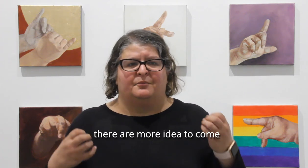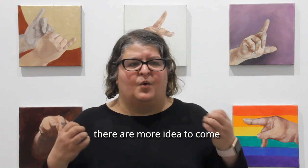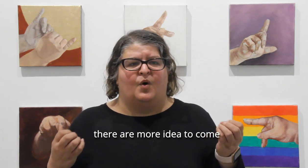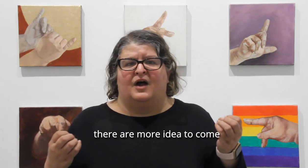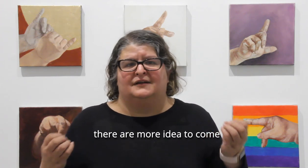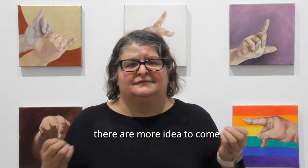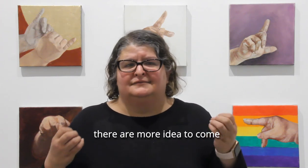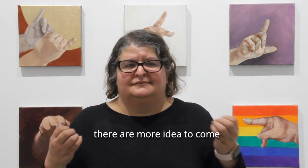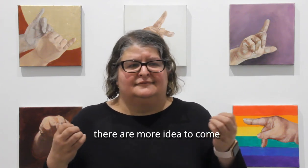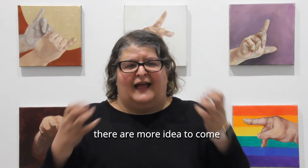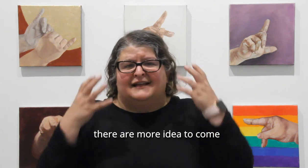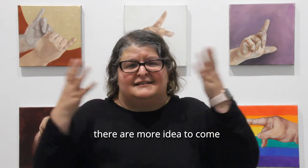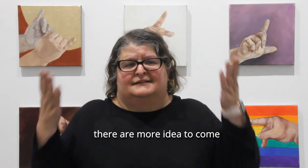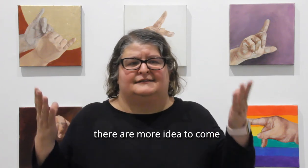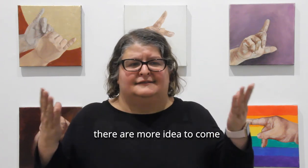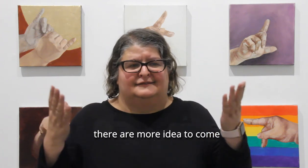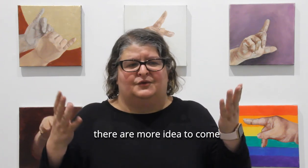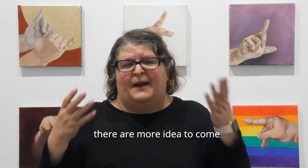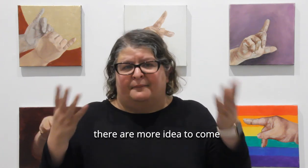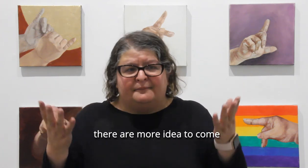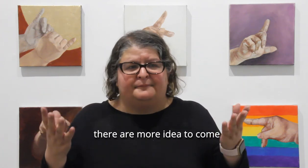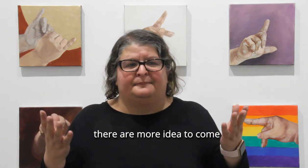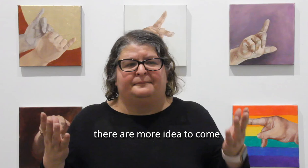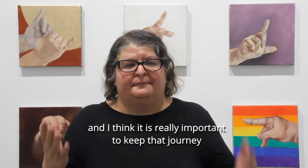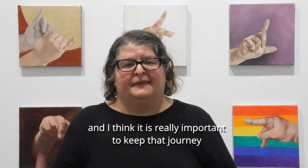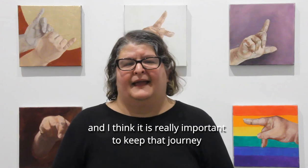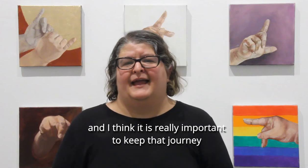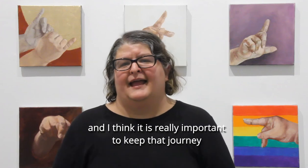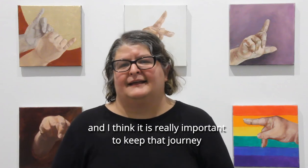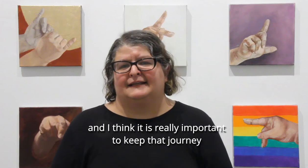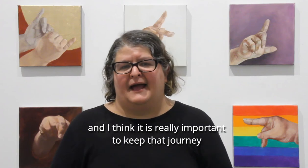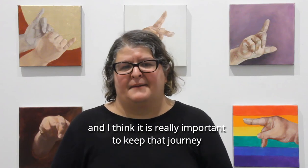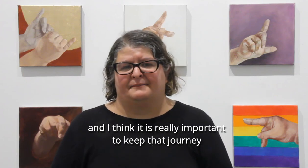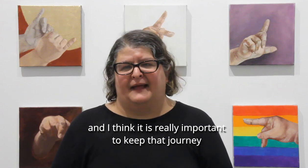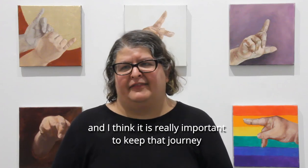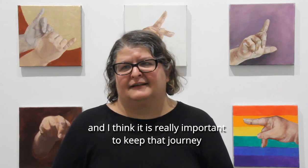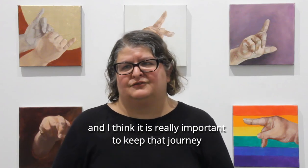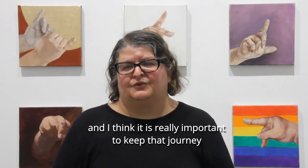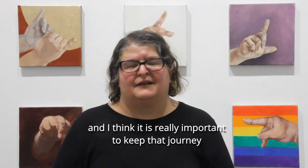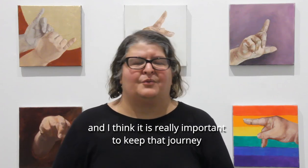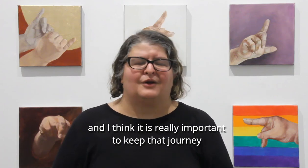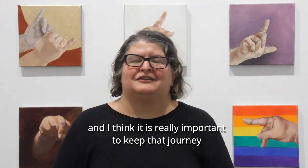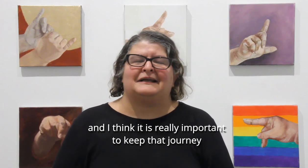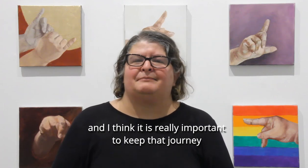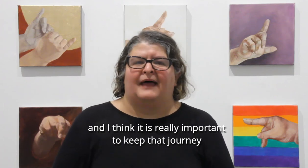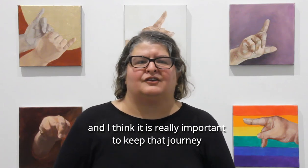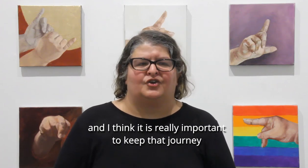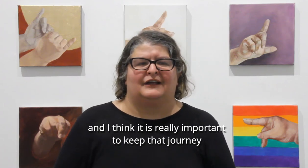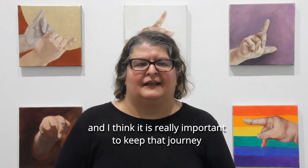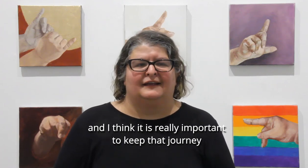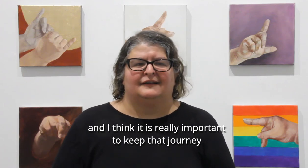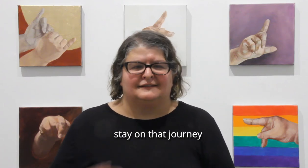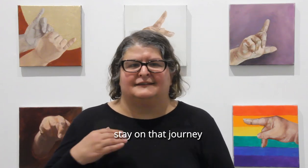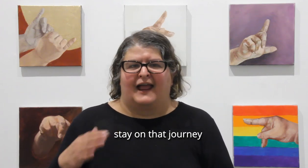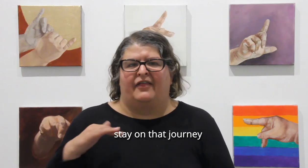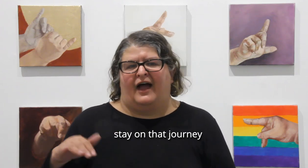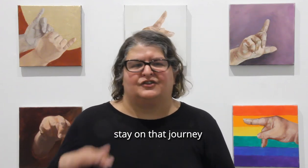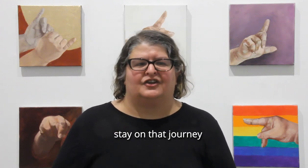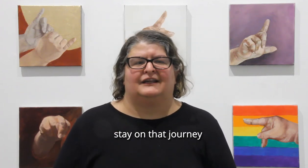more ideas to come. And, um, I think it's really important to keep that journey. Stay on that journey.